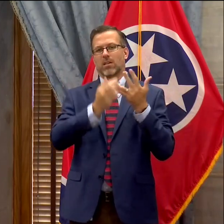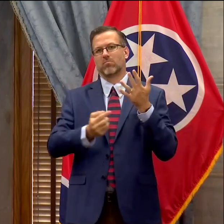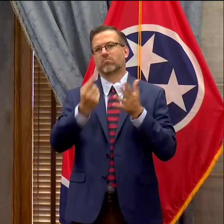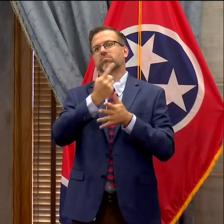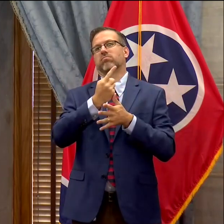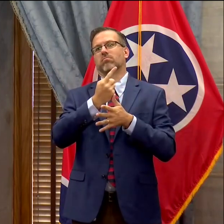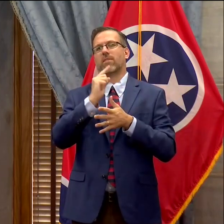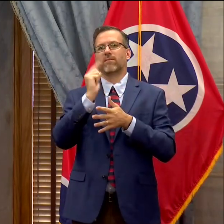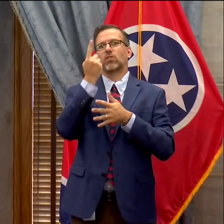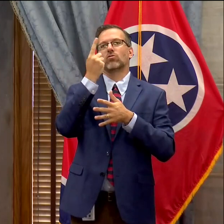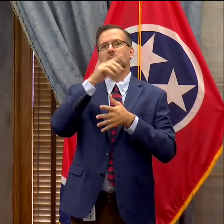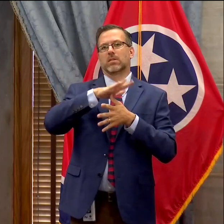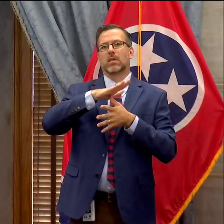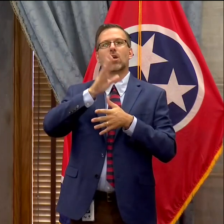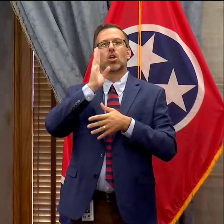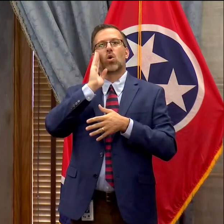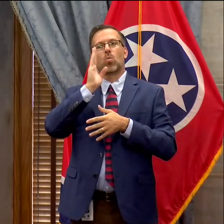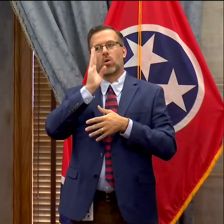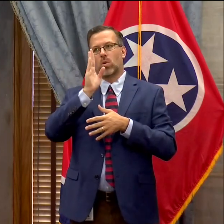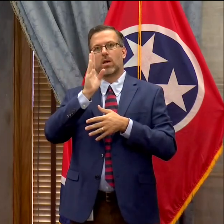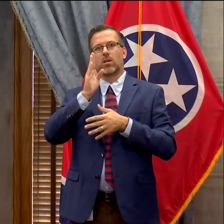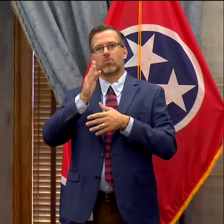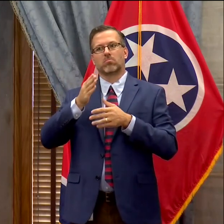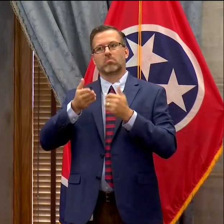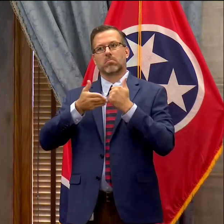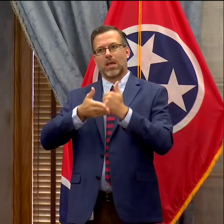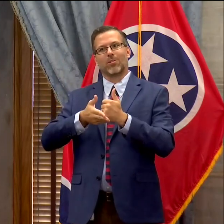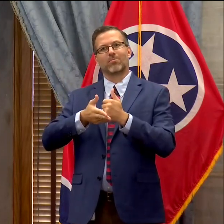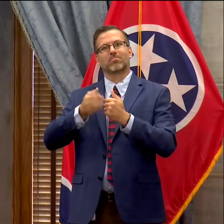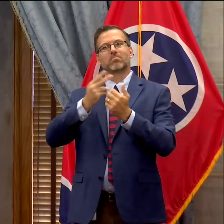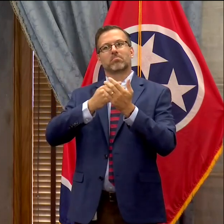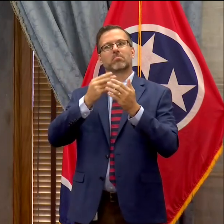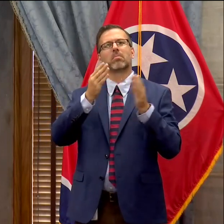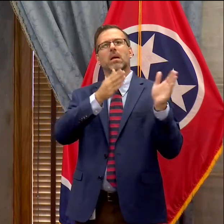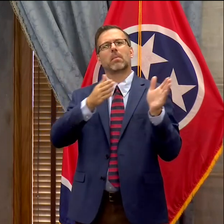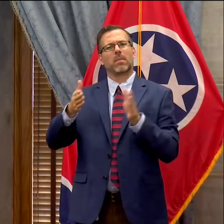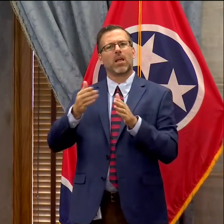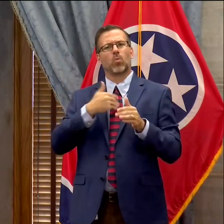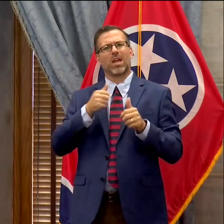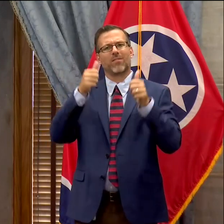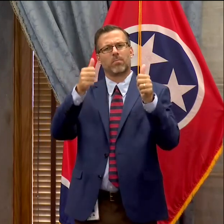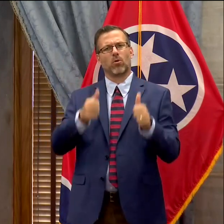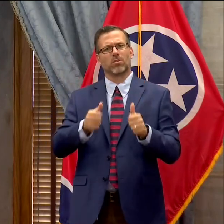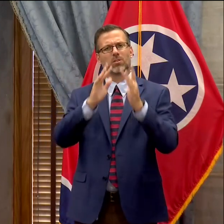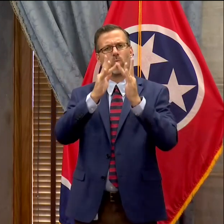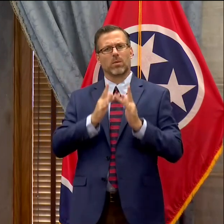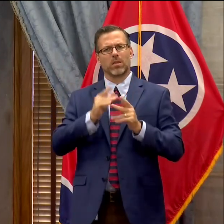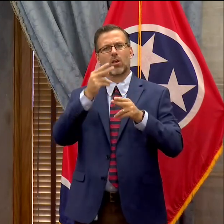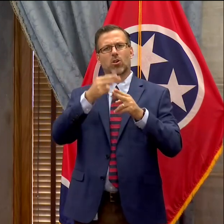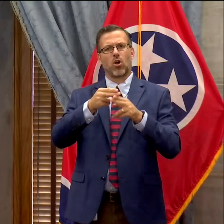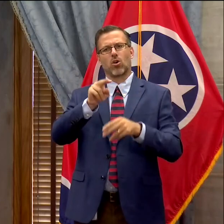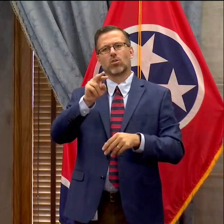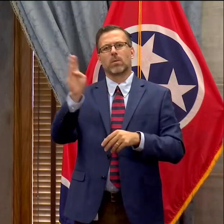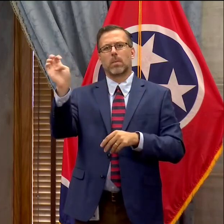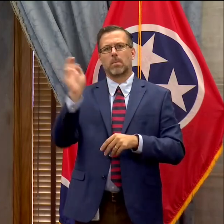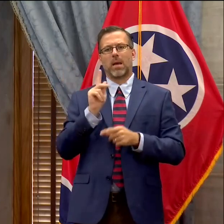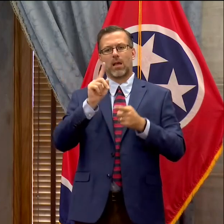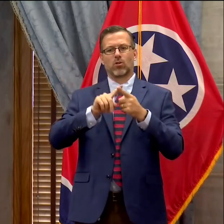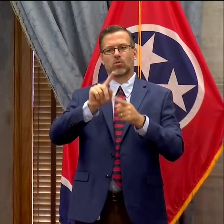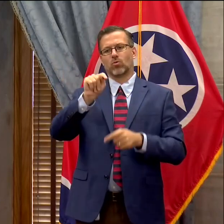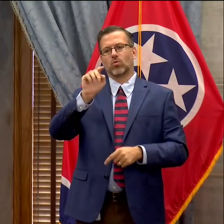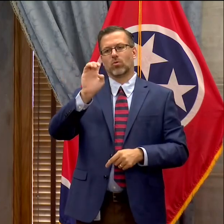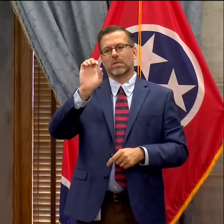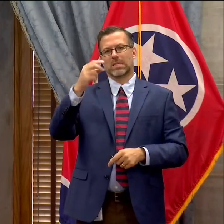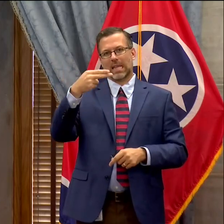campus this fall with our return to Tech plans posted on our website. We intend to start and